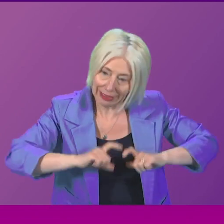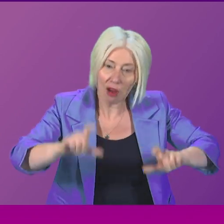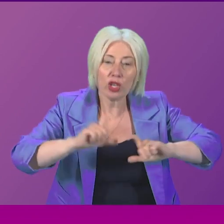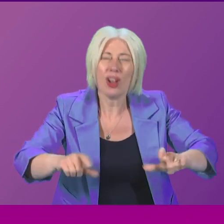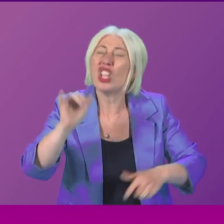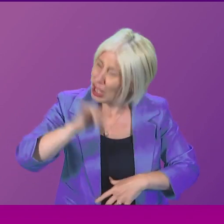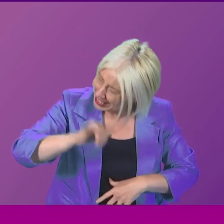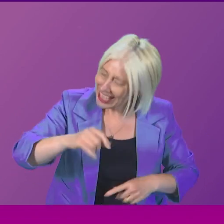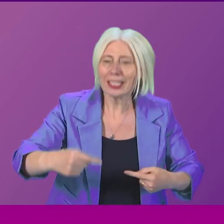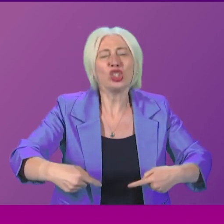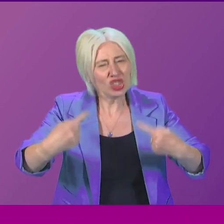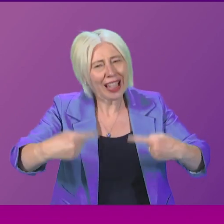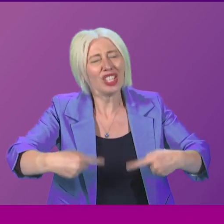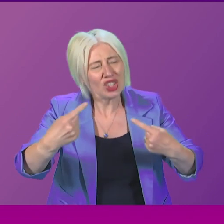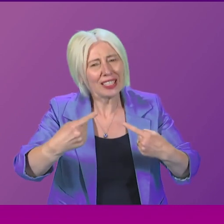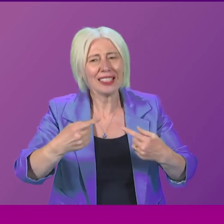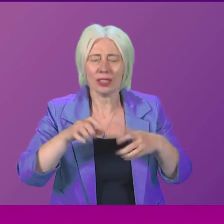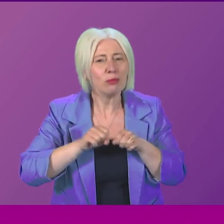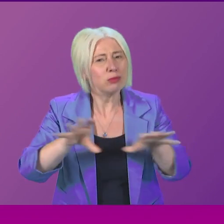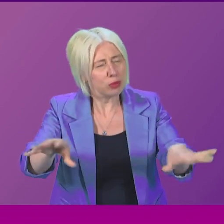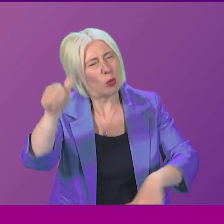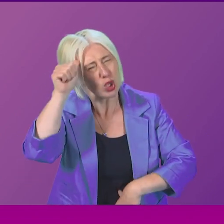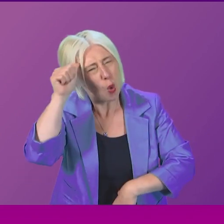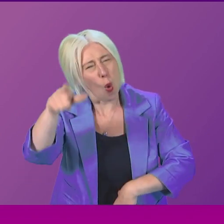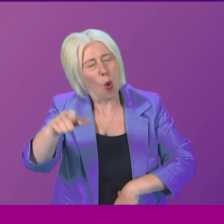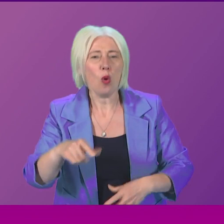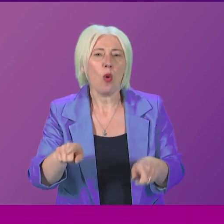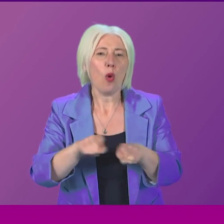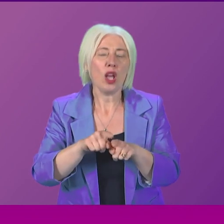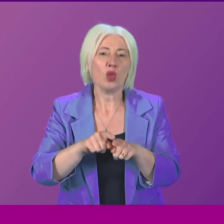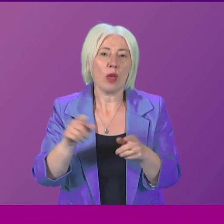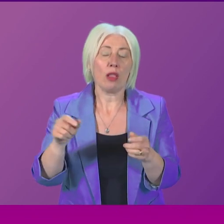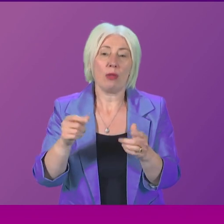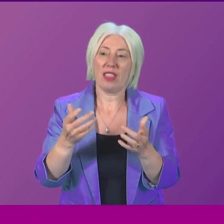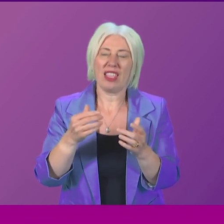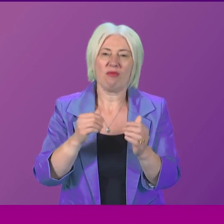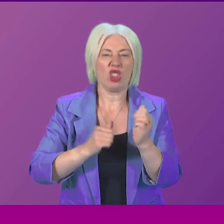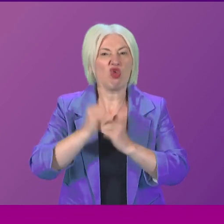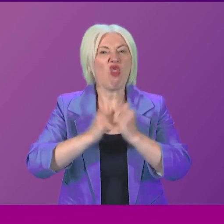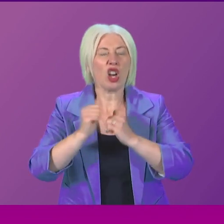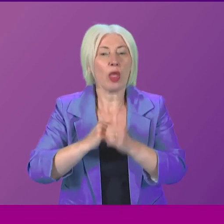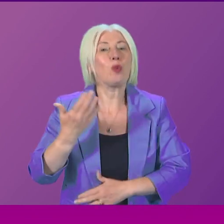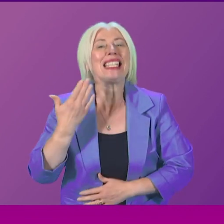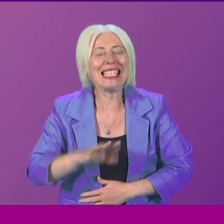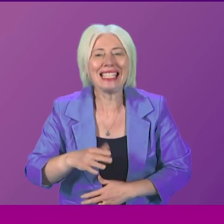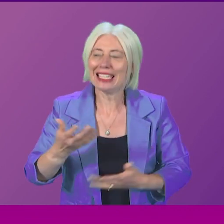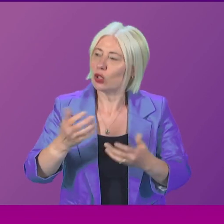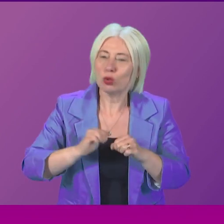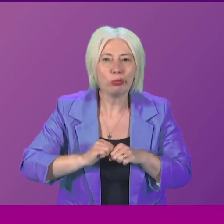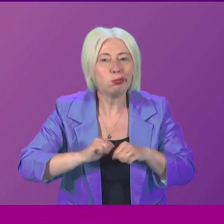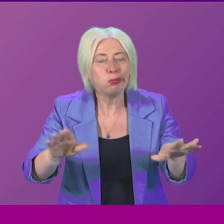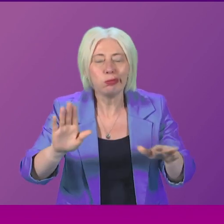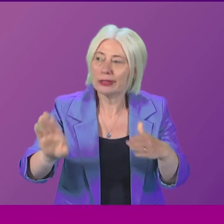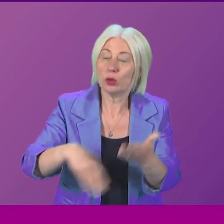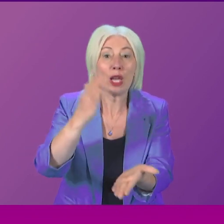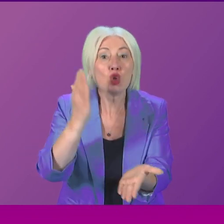there are challenges in relation to the roll out. We know there are challenges around, for example, the capital infrastructure that is required in order to ensure